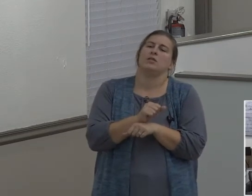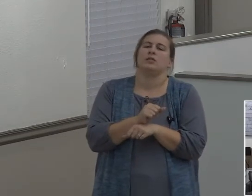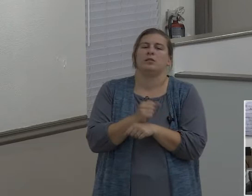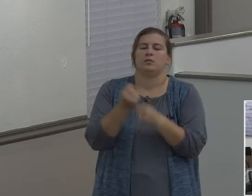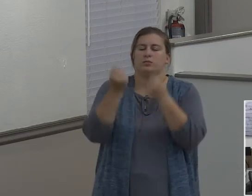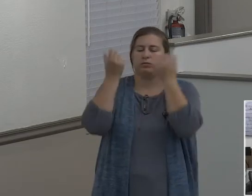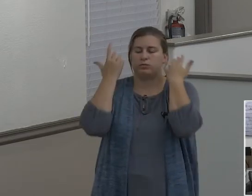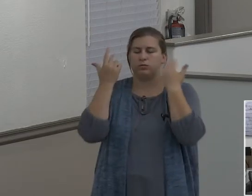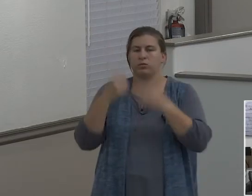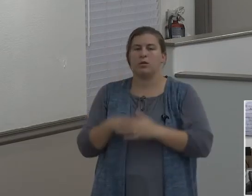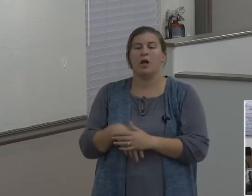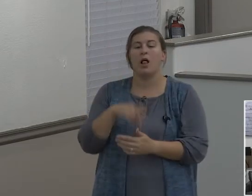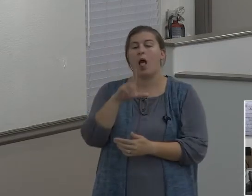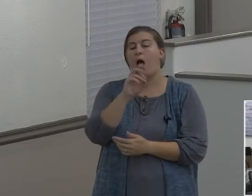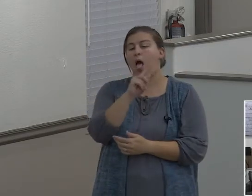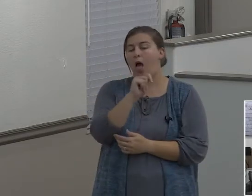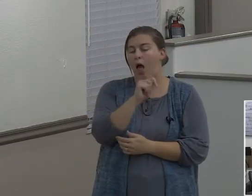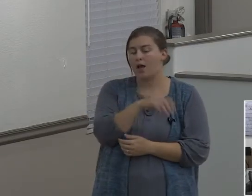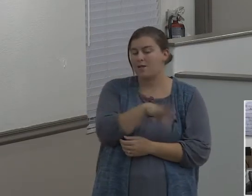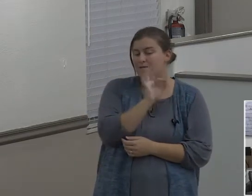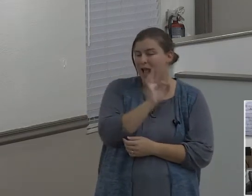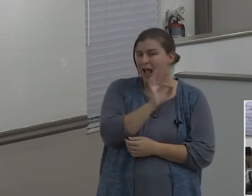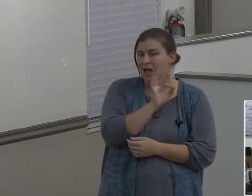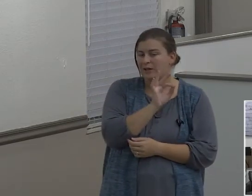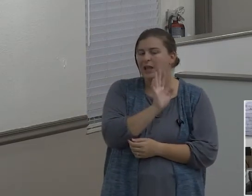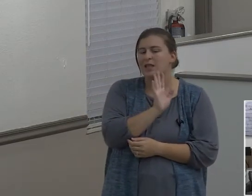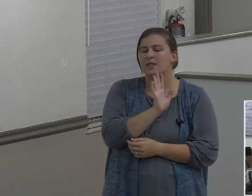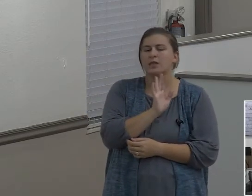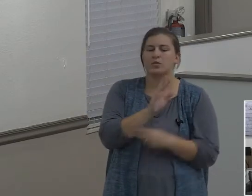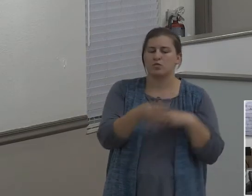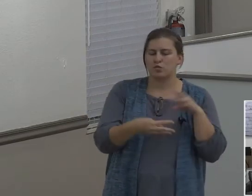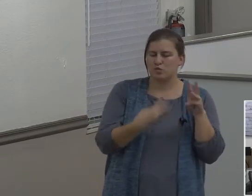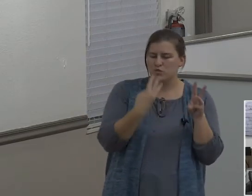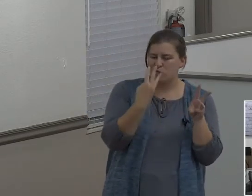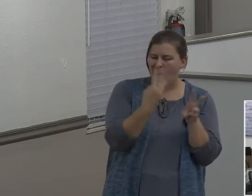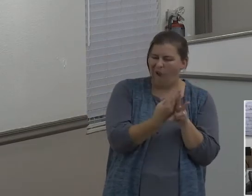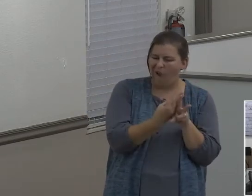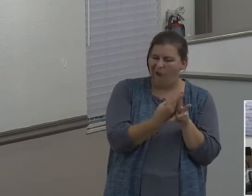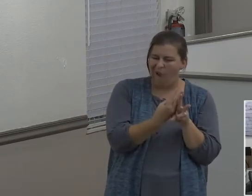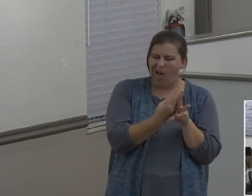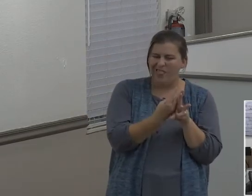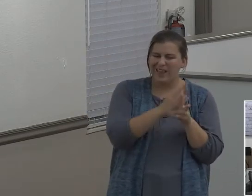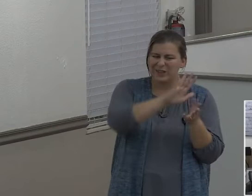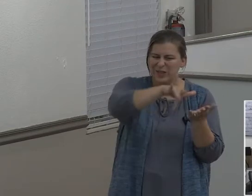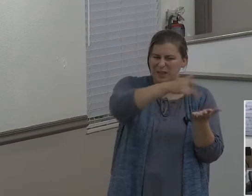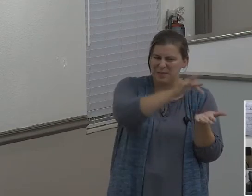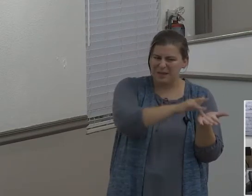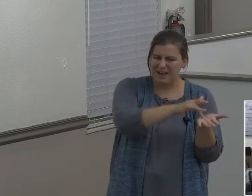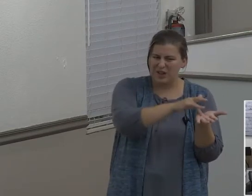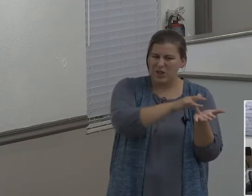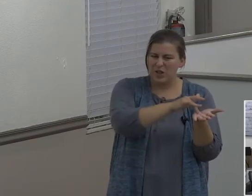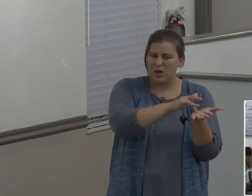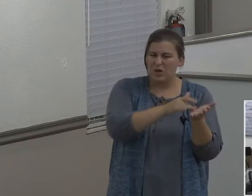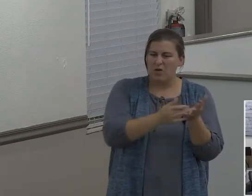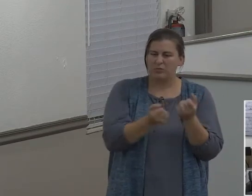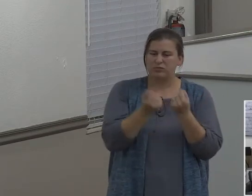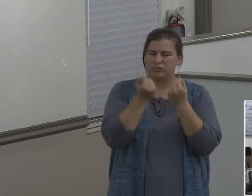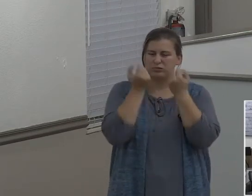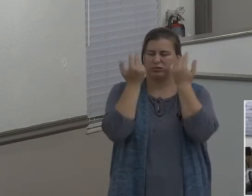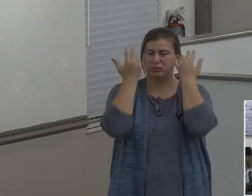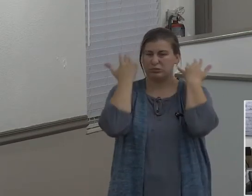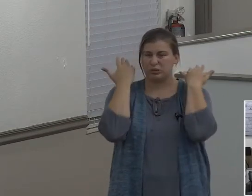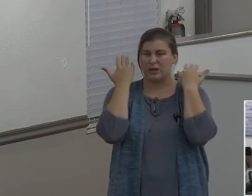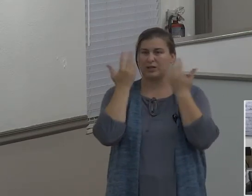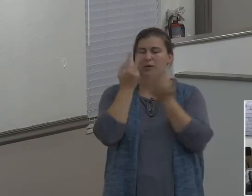the worldliness that he put himself in and around, it wore him down. It wore him